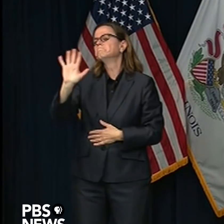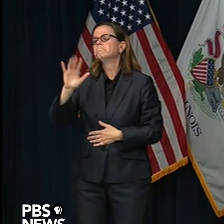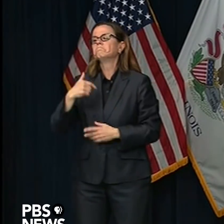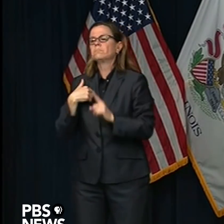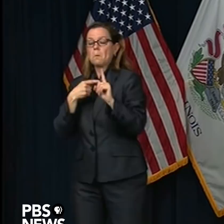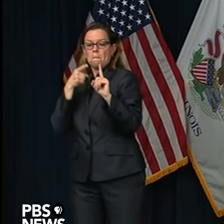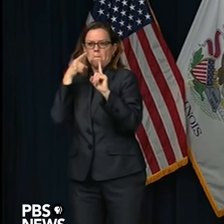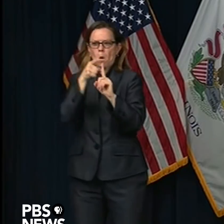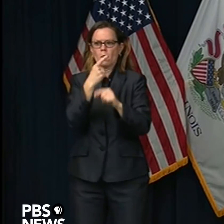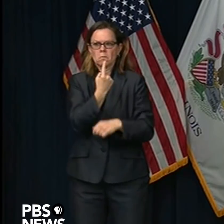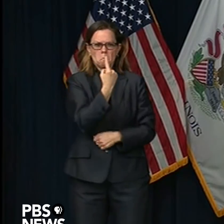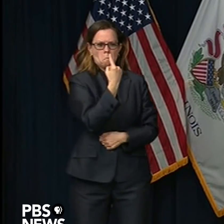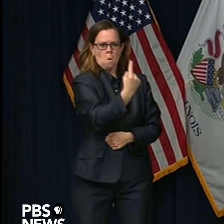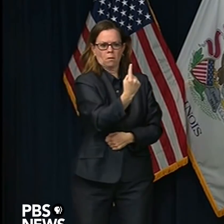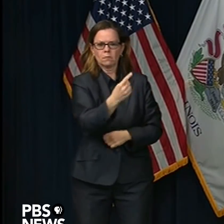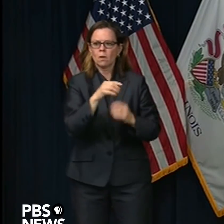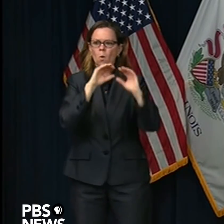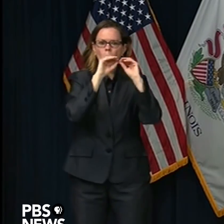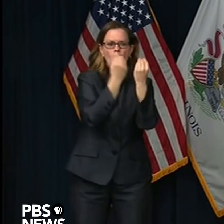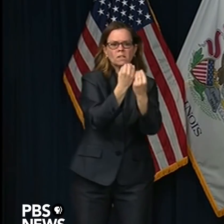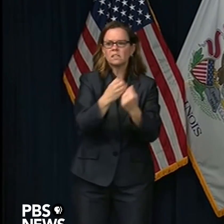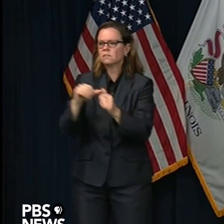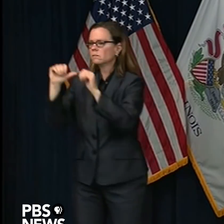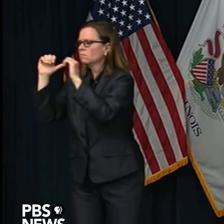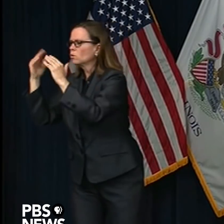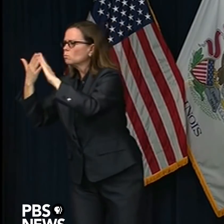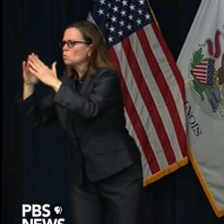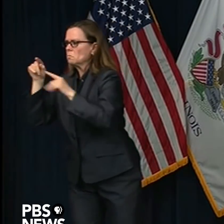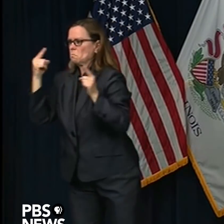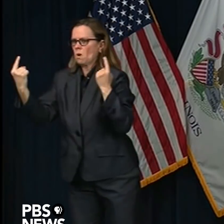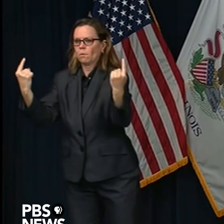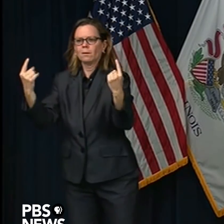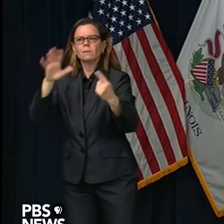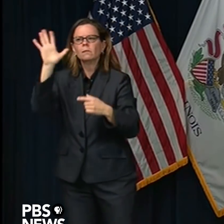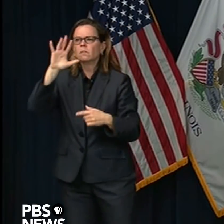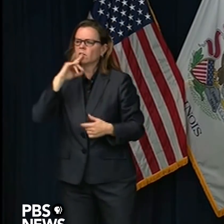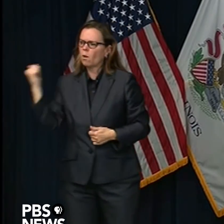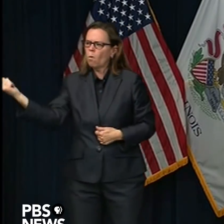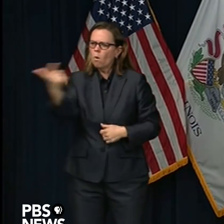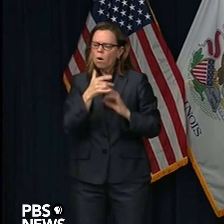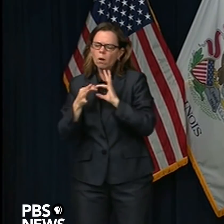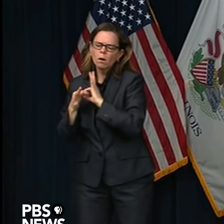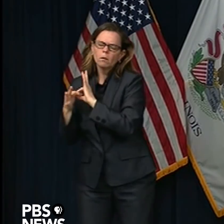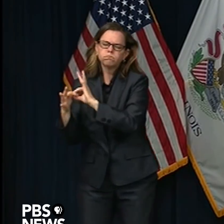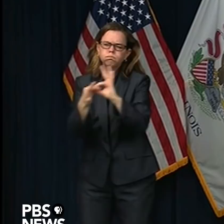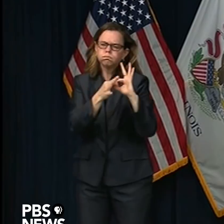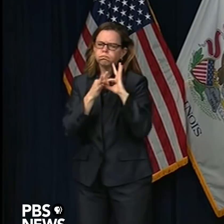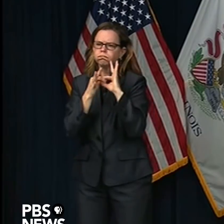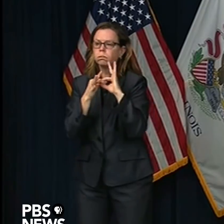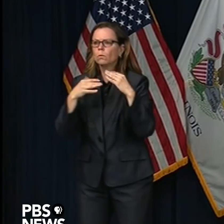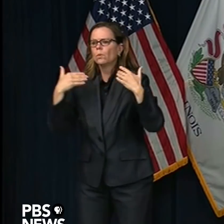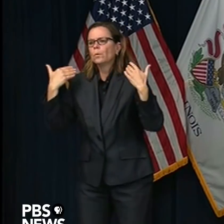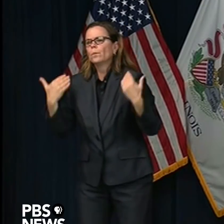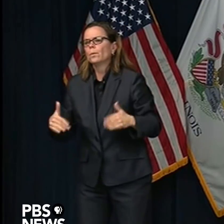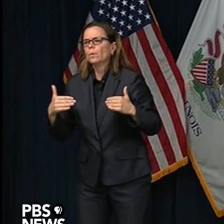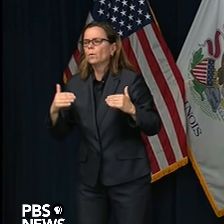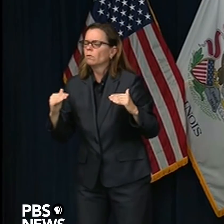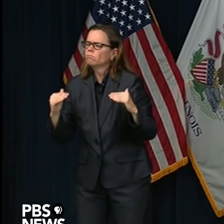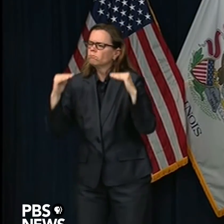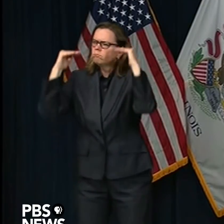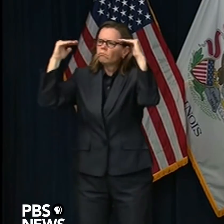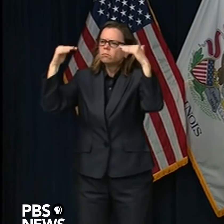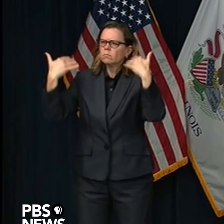up to meet this moment. I am very, very proud of each and every one of them, and I hope you are too.